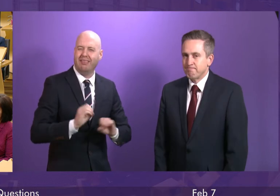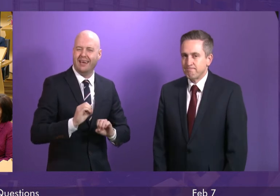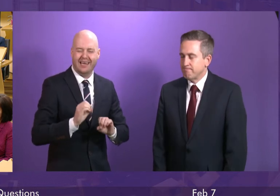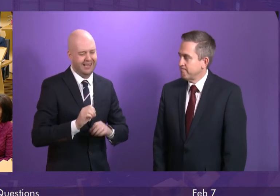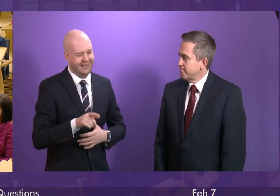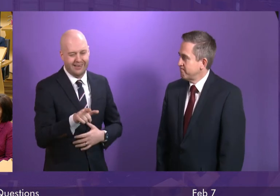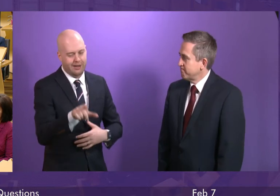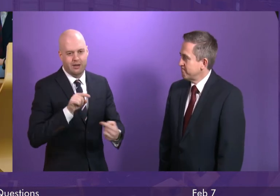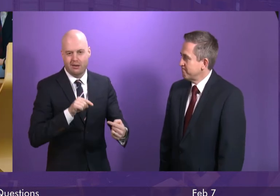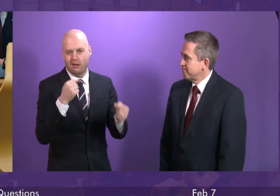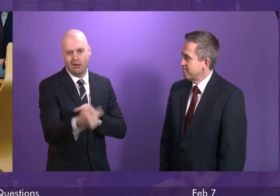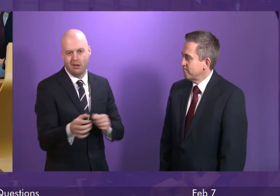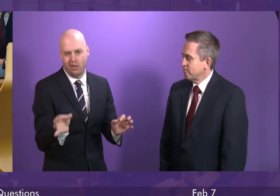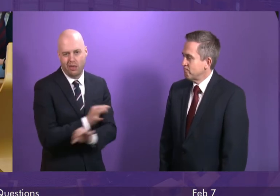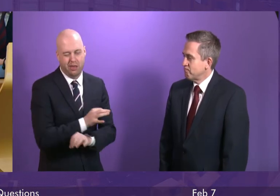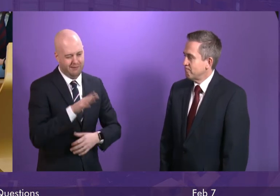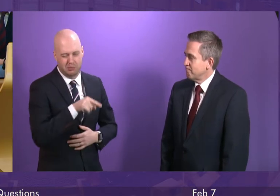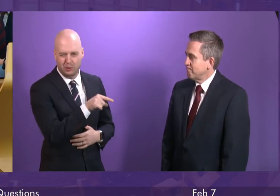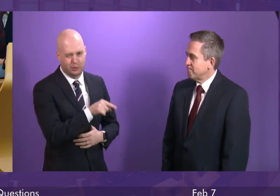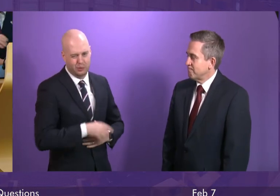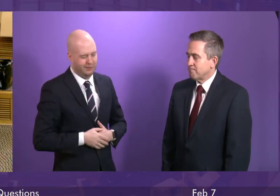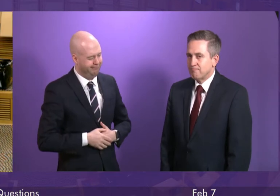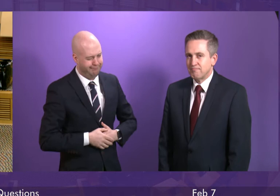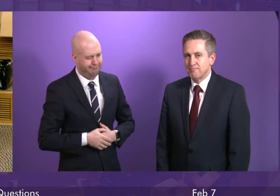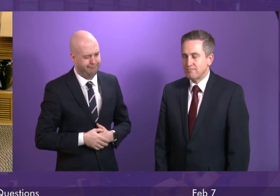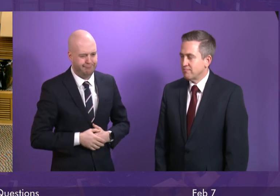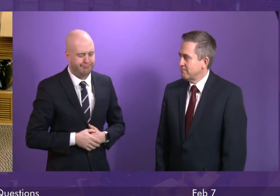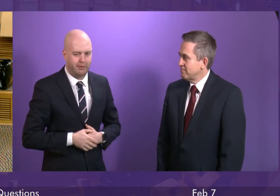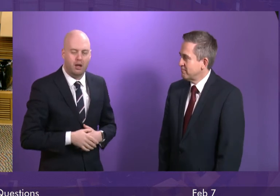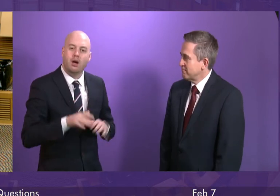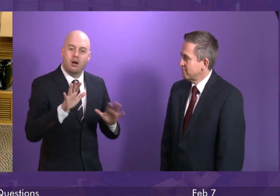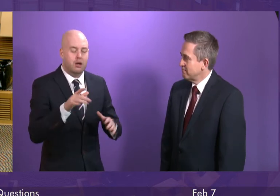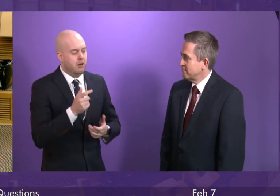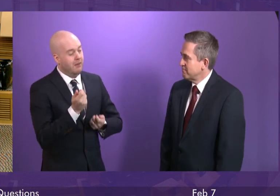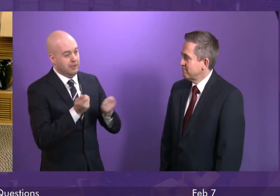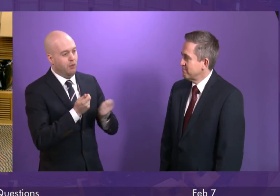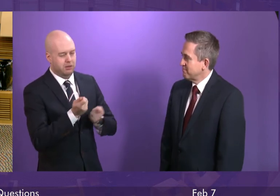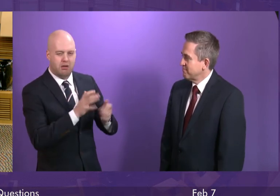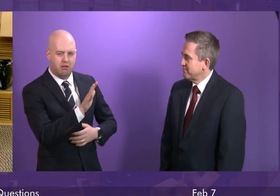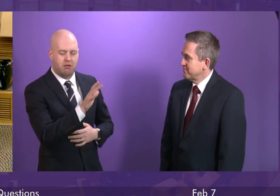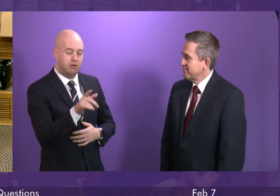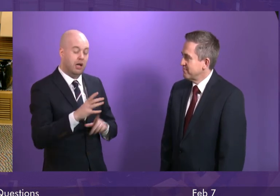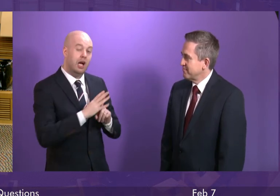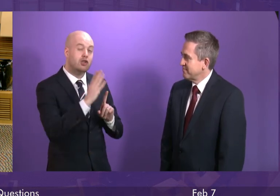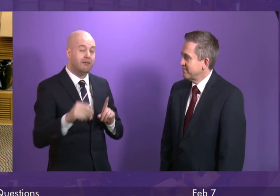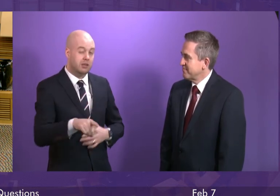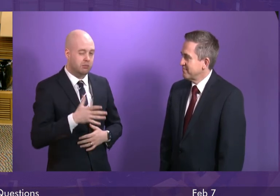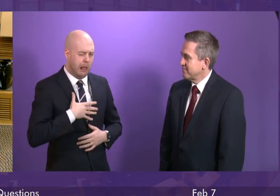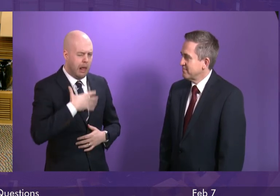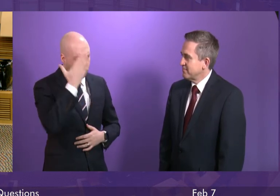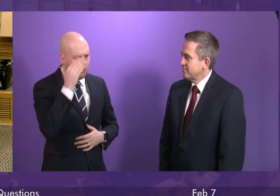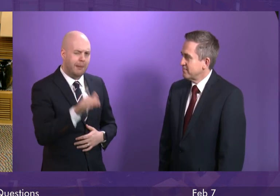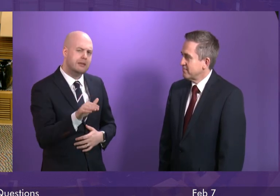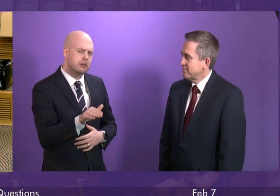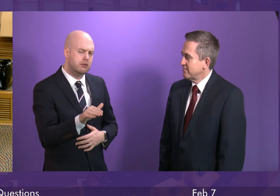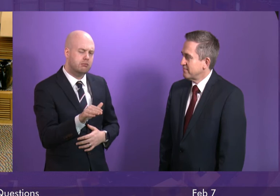hypocrisy even from you. But, presiding officer, what the Conservatives have to be reminded about is